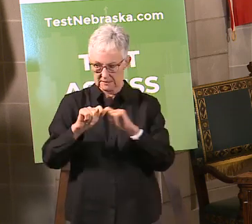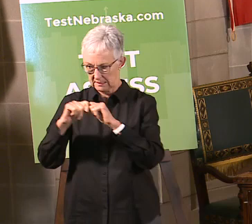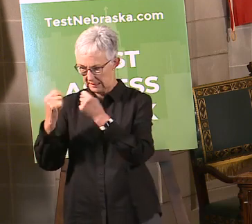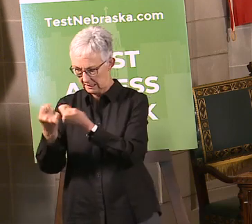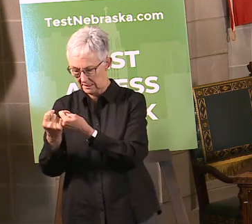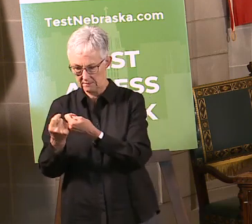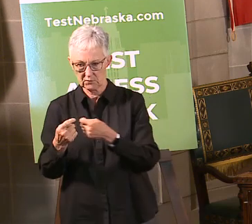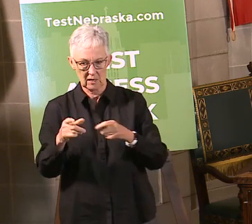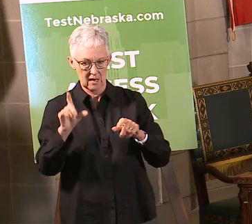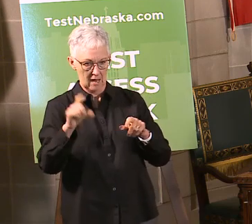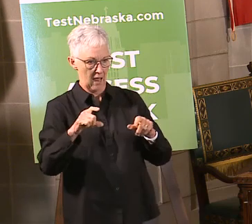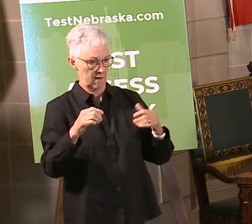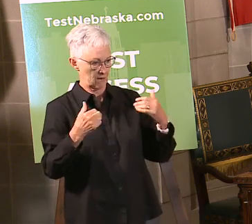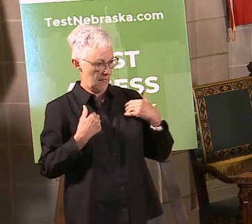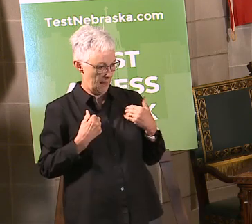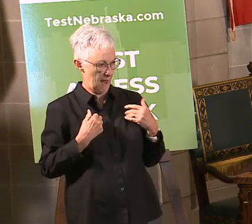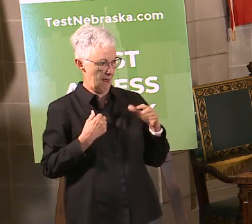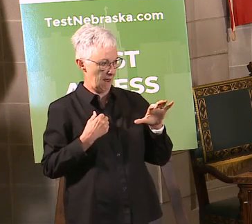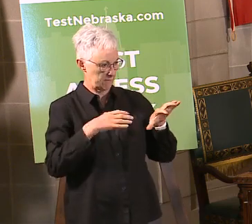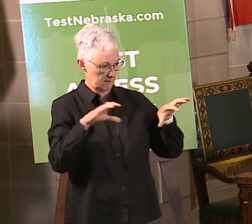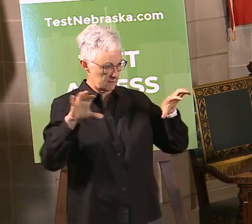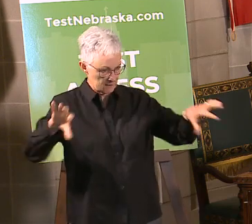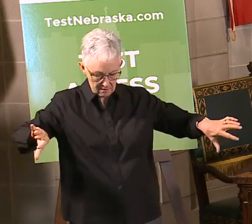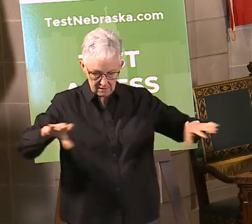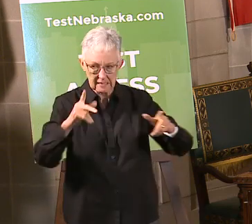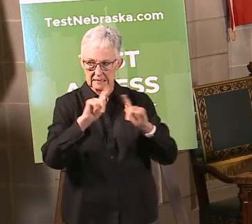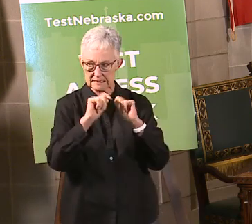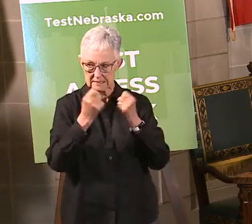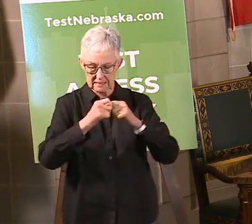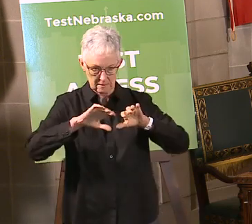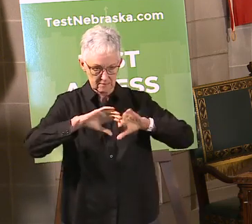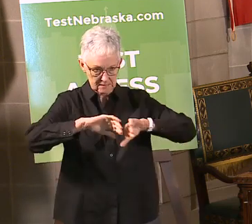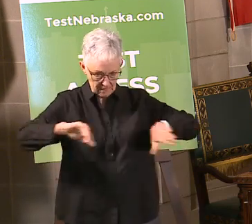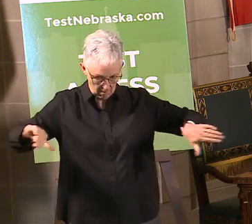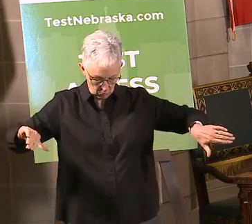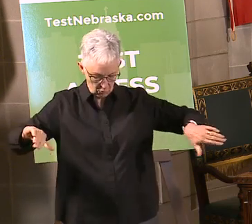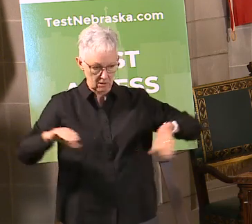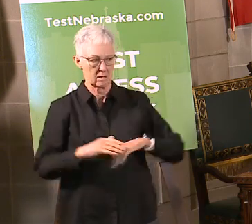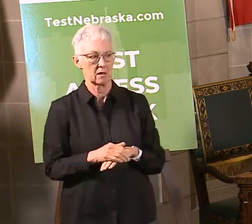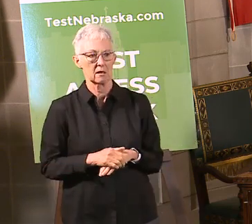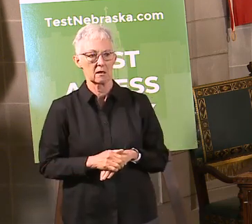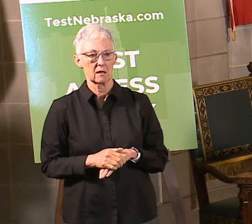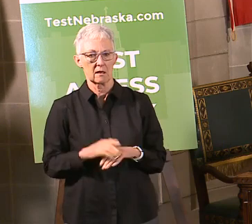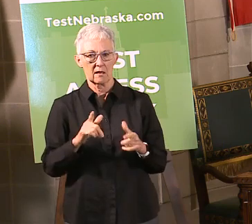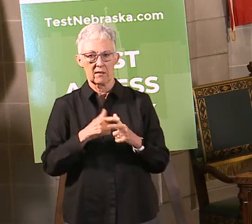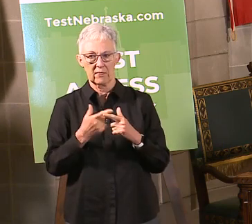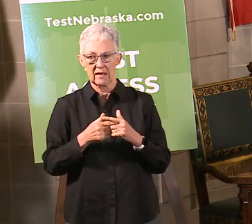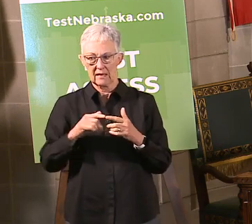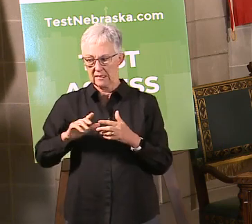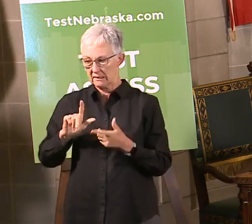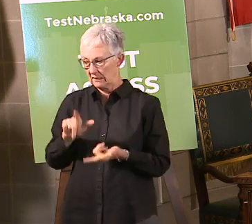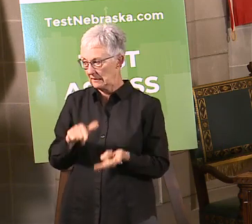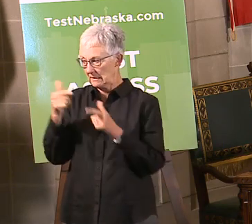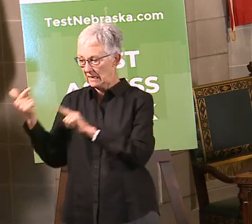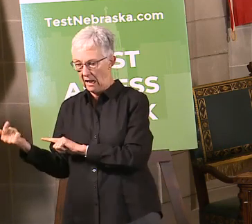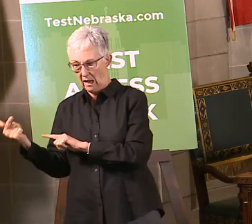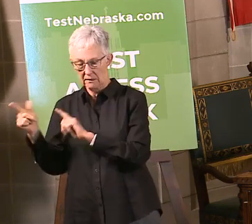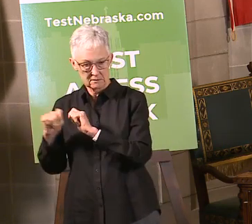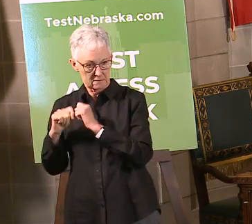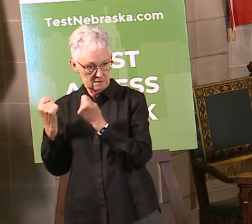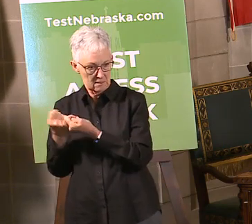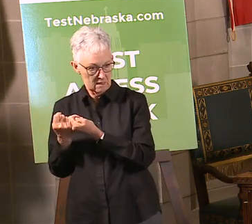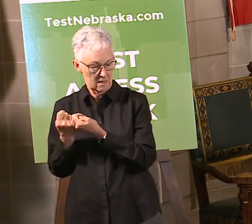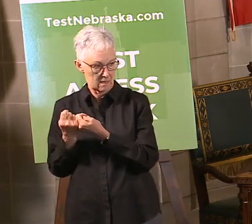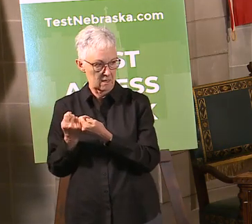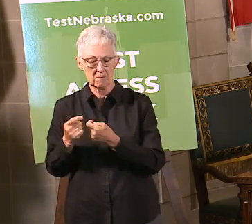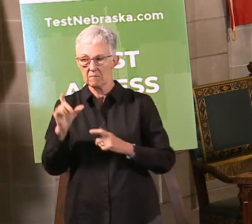currently. You've got to wait until everybody leaves. You're going to have to sanitize down everything. So organizers of tournaments are going